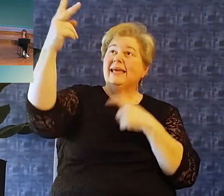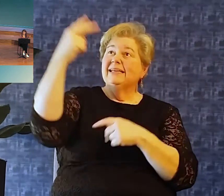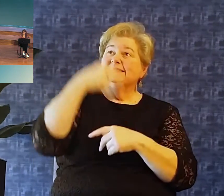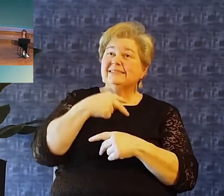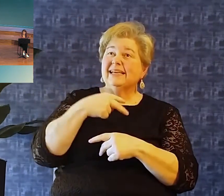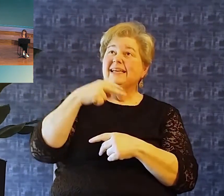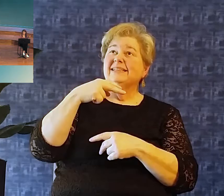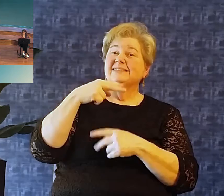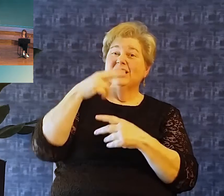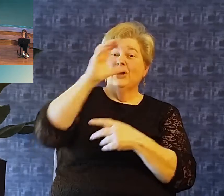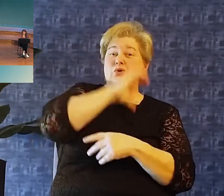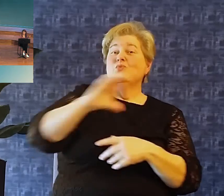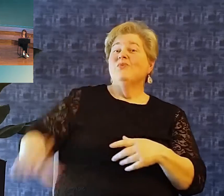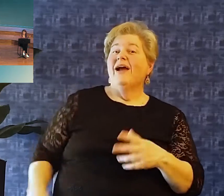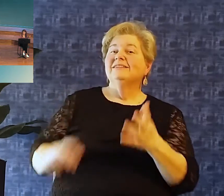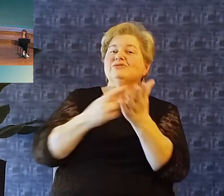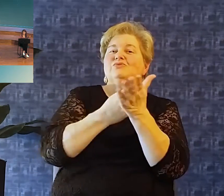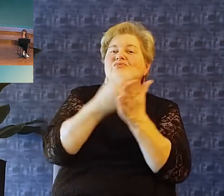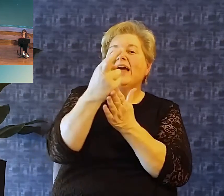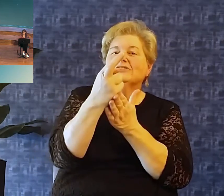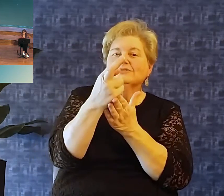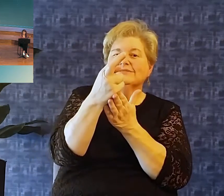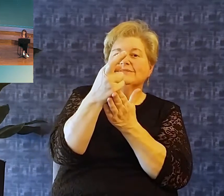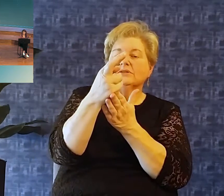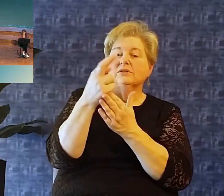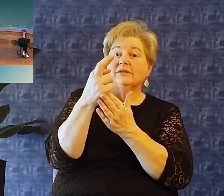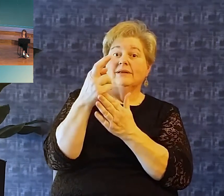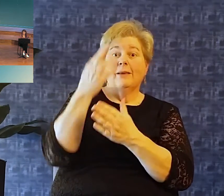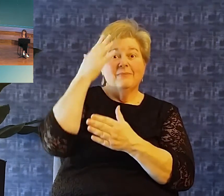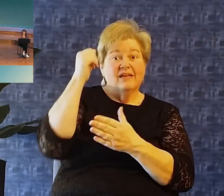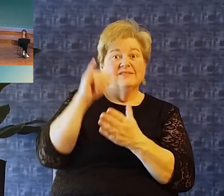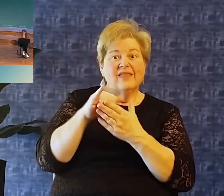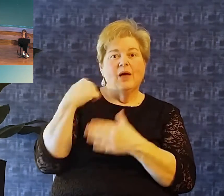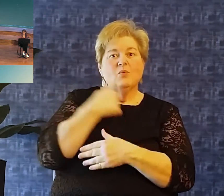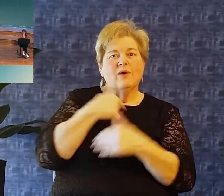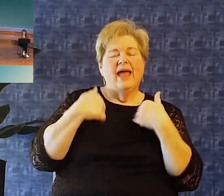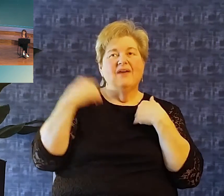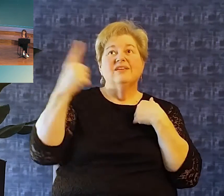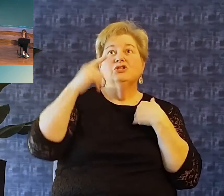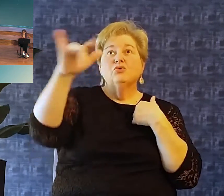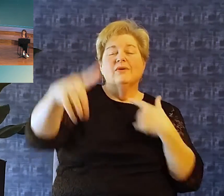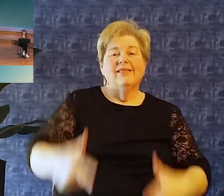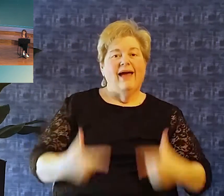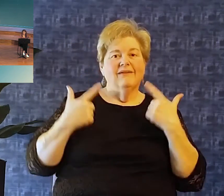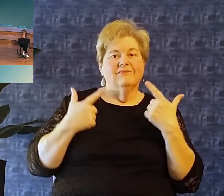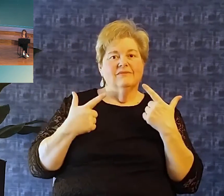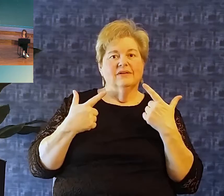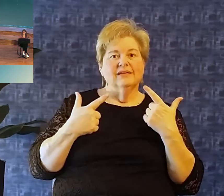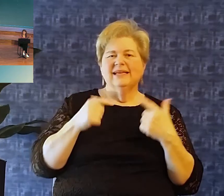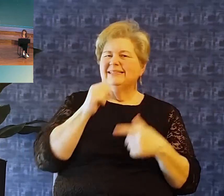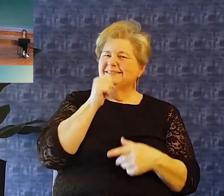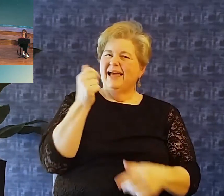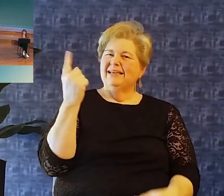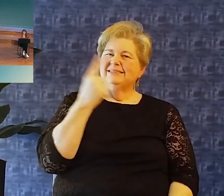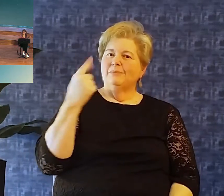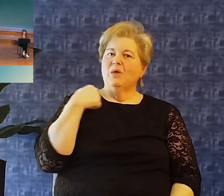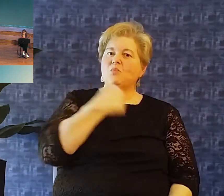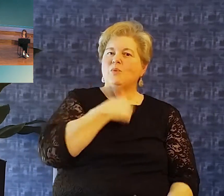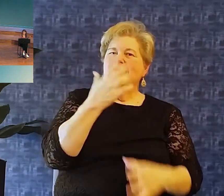of his son. And because of that, we have eternal life and eternal life is not something that we get after we pass